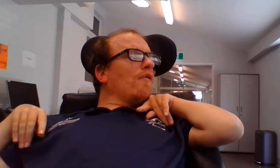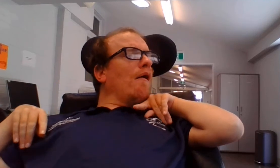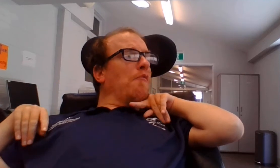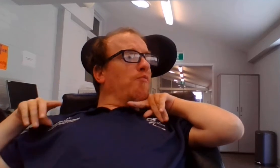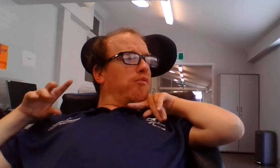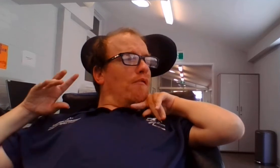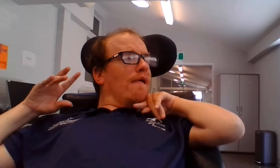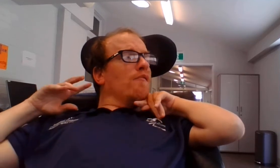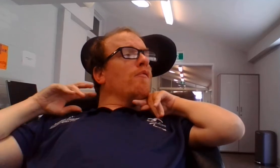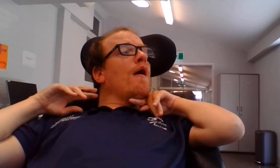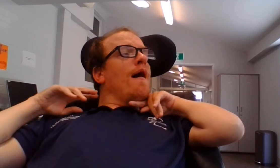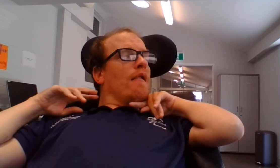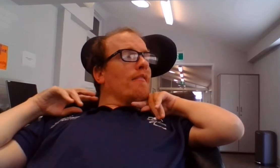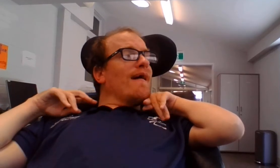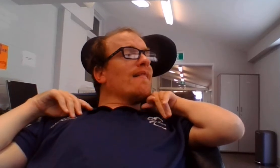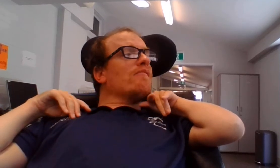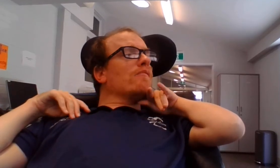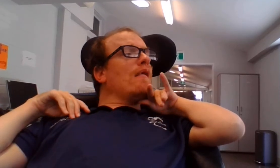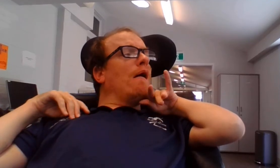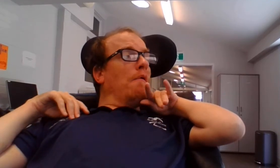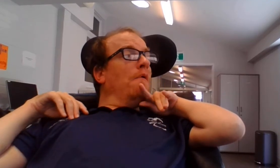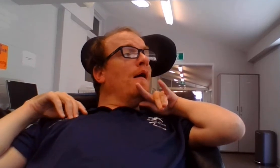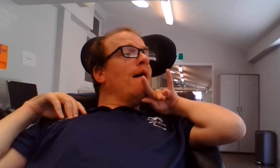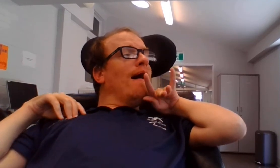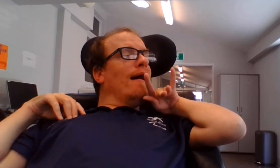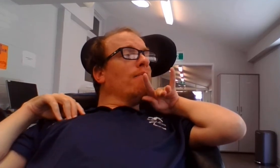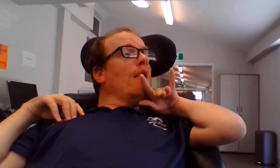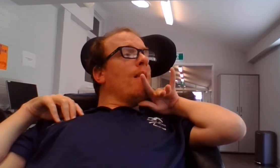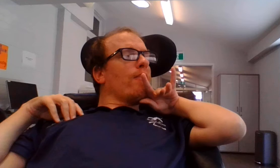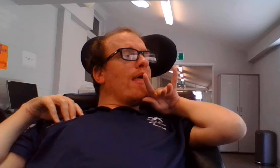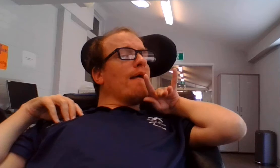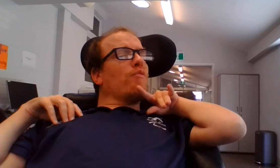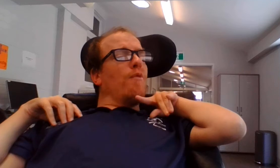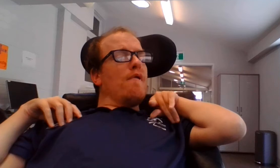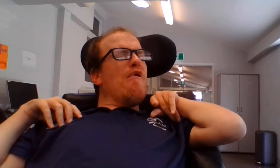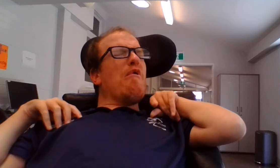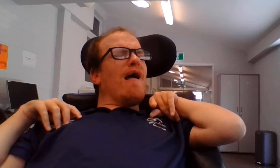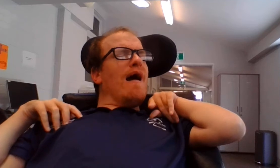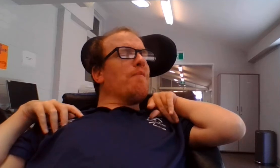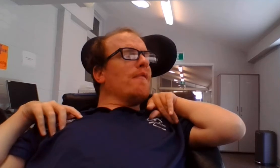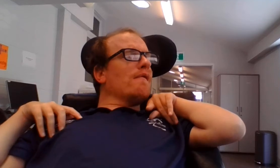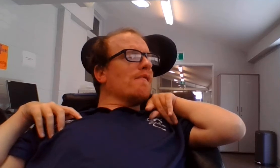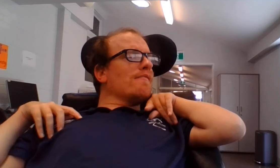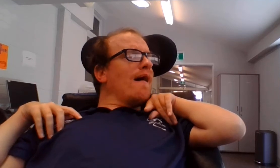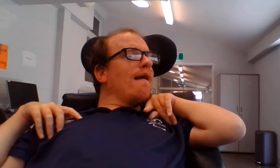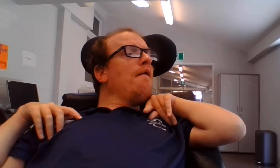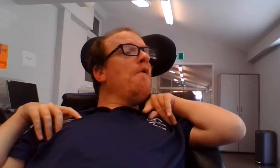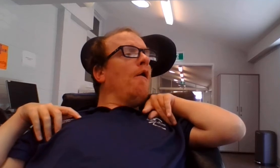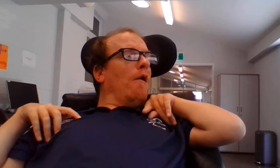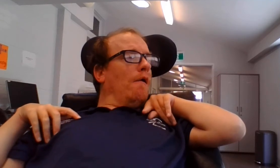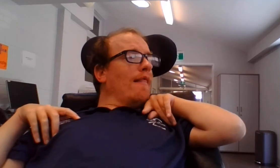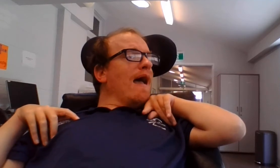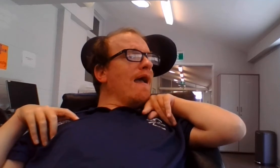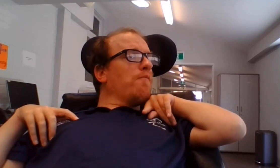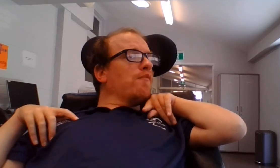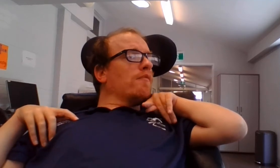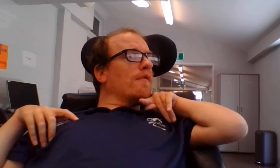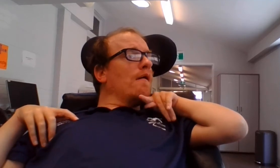show, please let us know, and thanks for your company today on episode